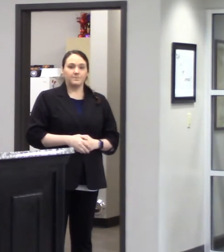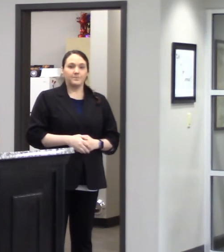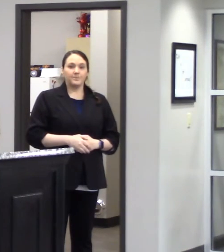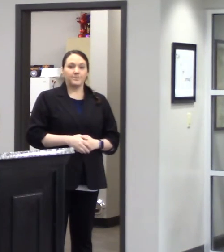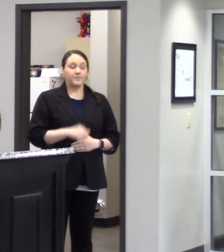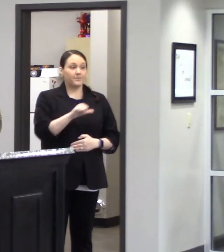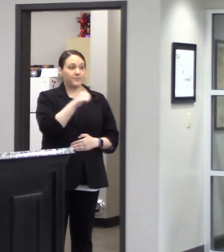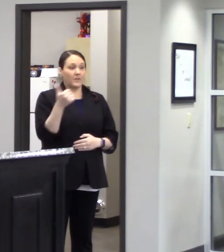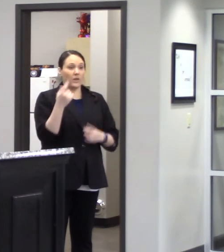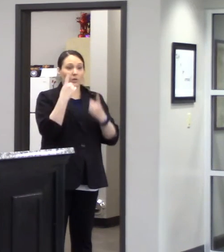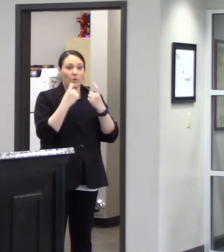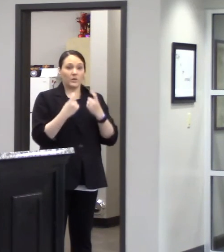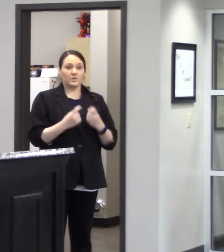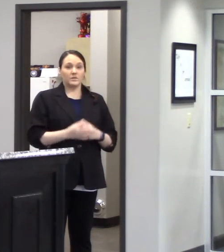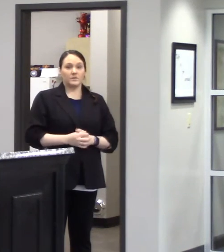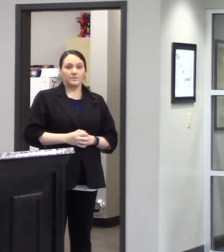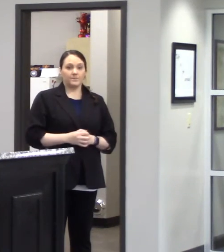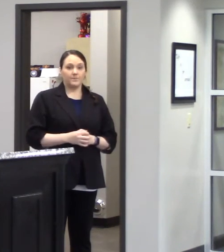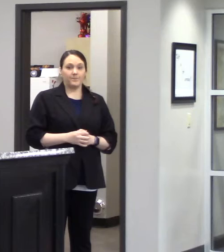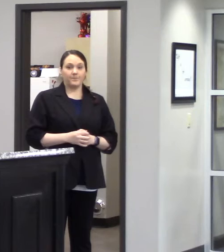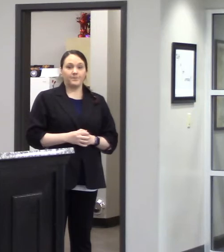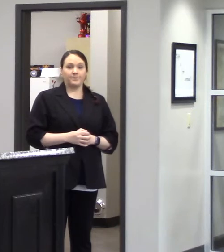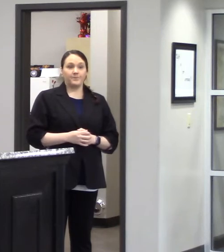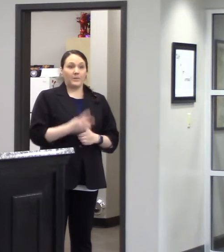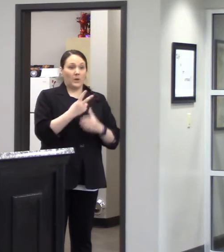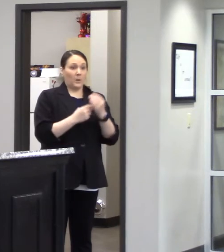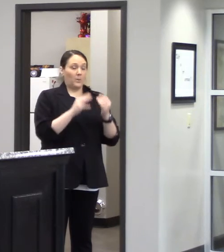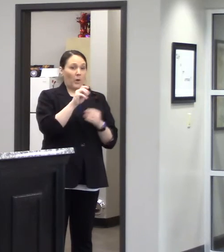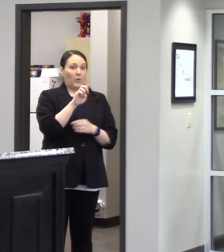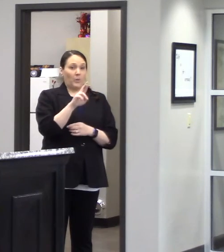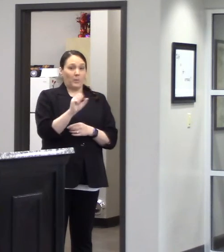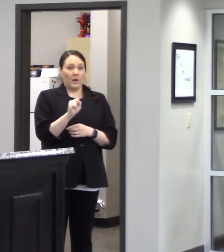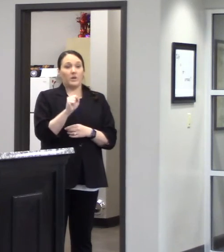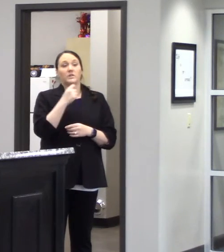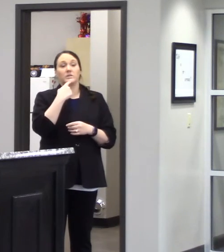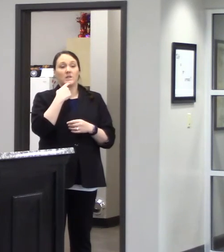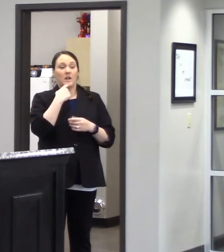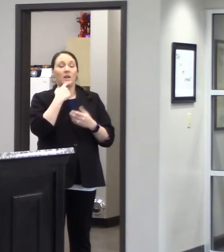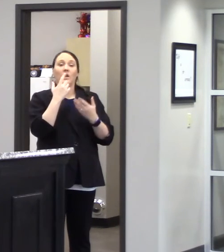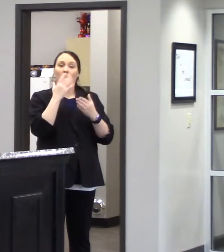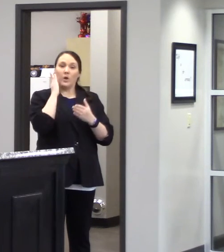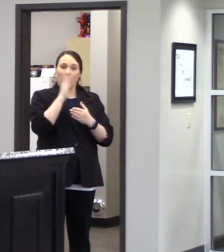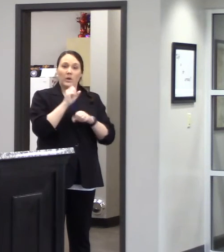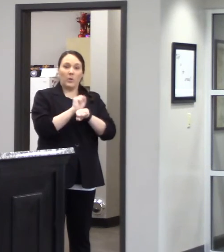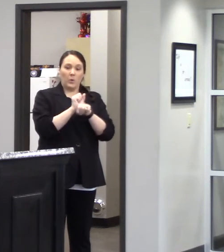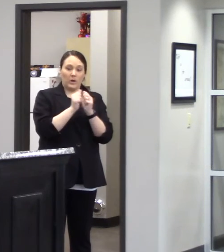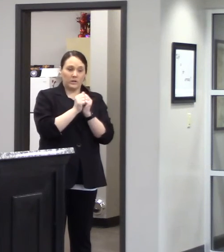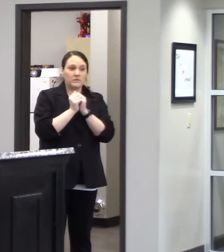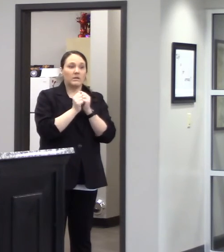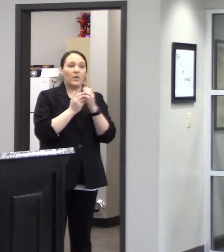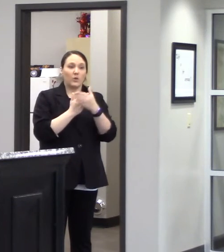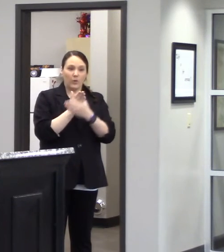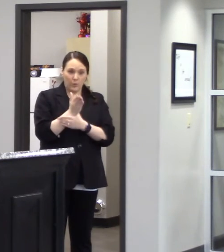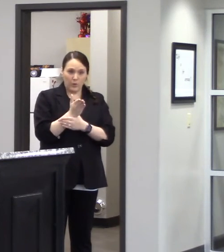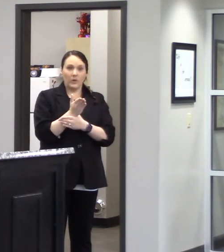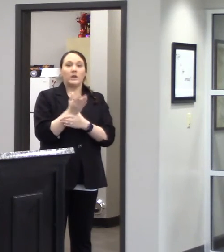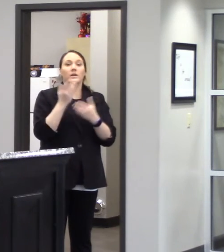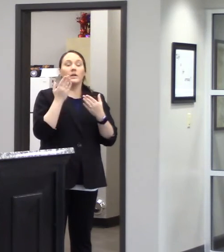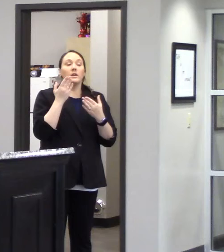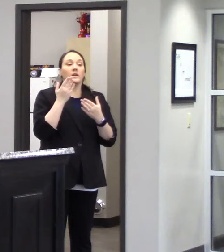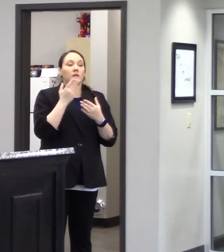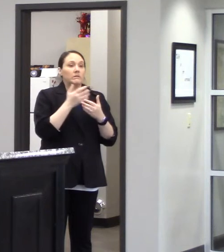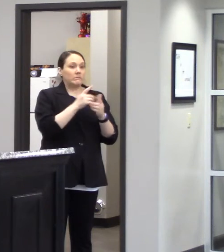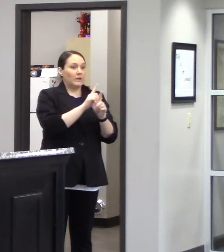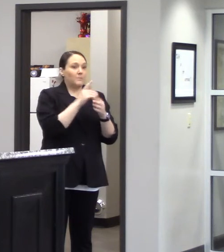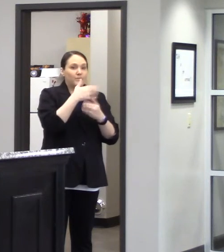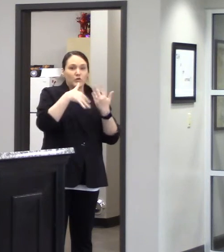any other question as both mayors have said you know we'll get through this working together and we've been asked to stay apart you know do